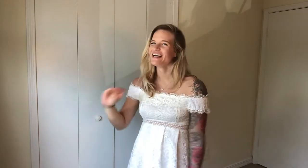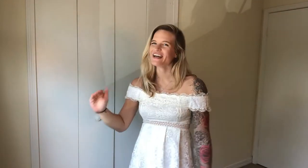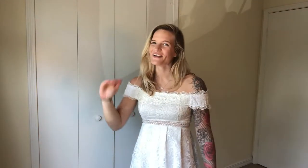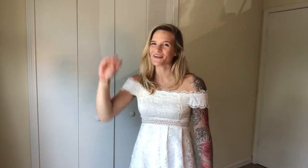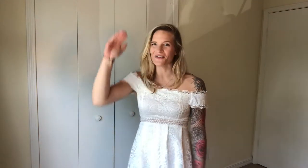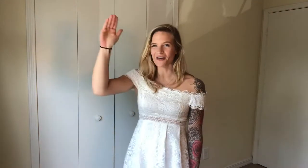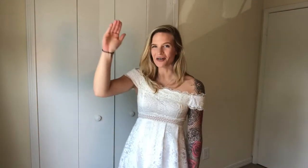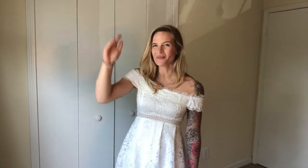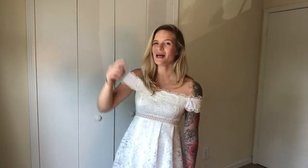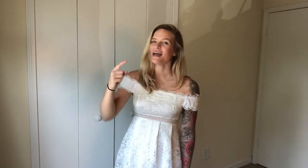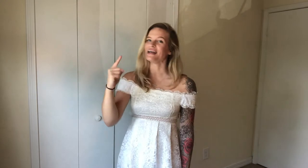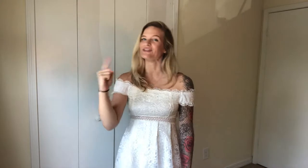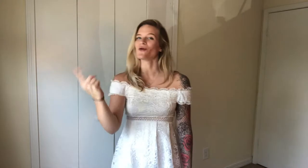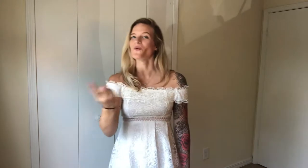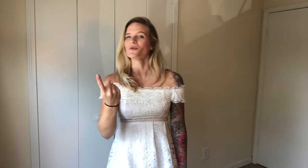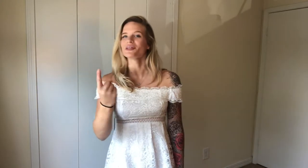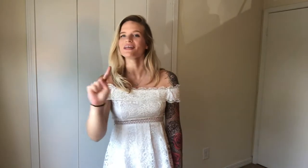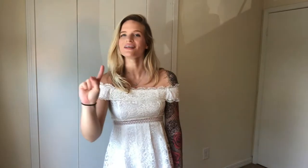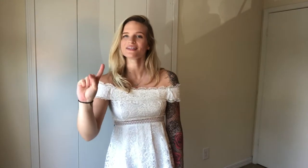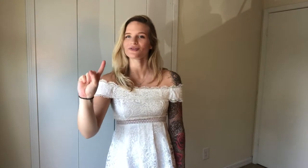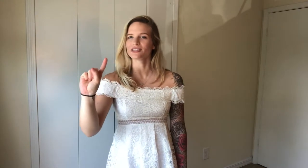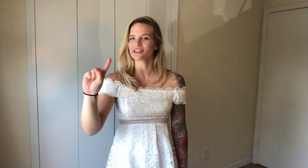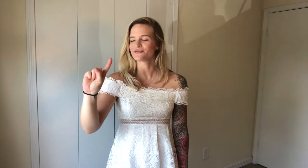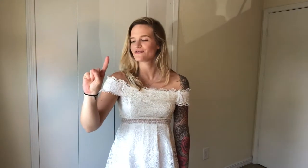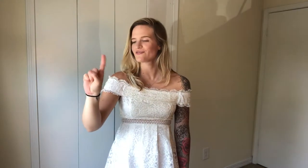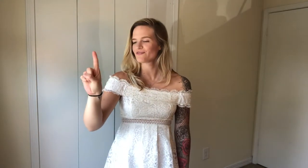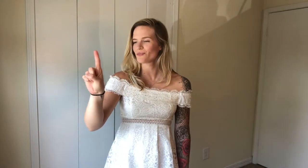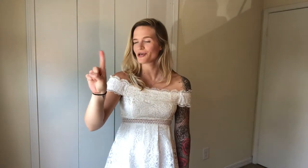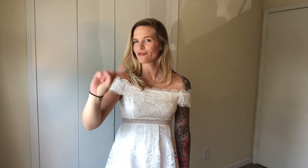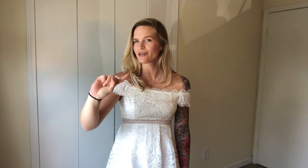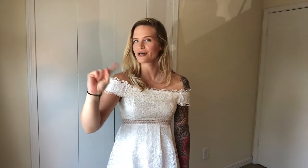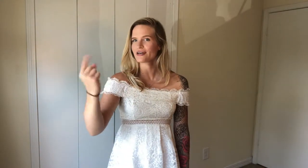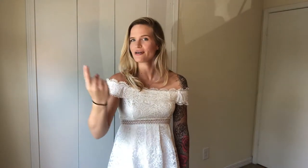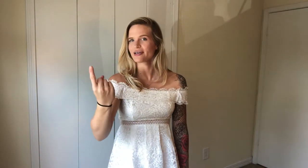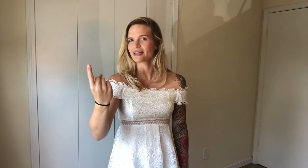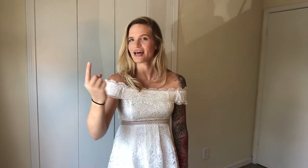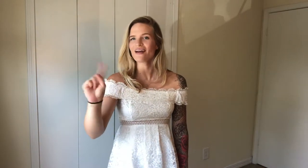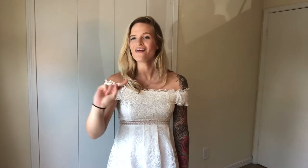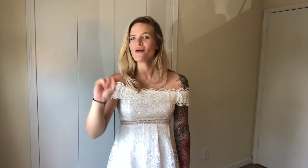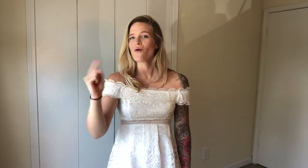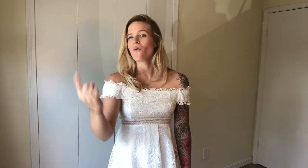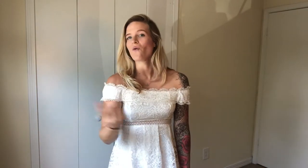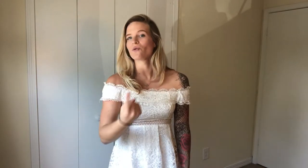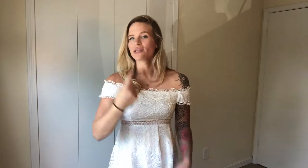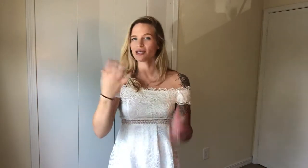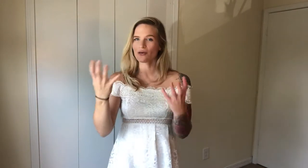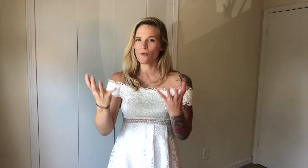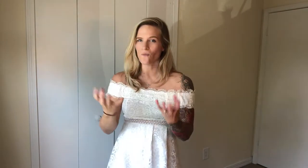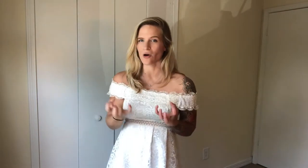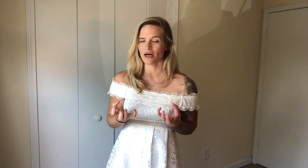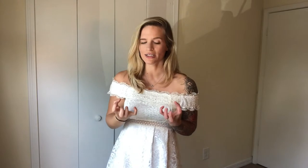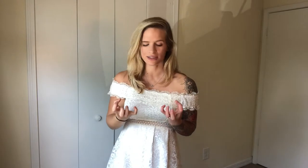Grow up and only, twist your pointer finger like that, only want,